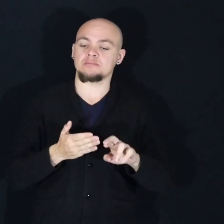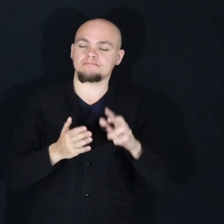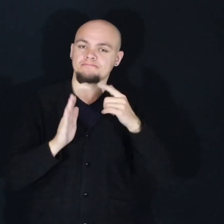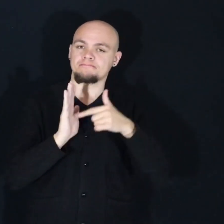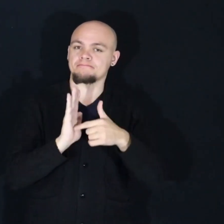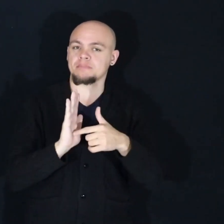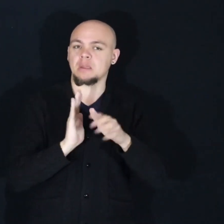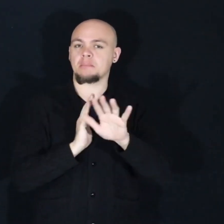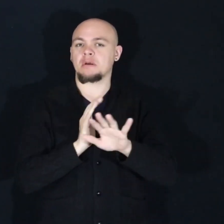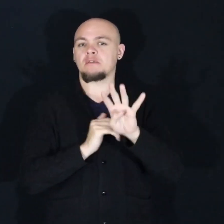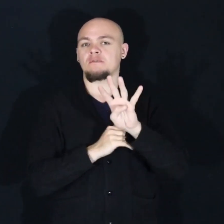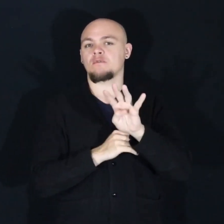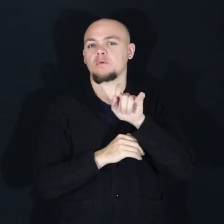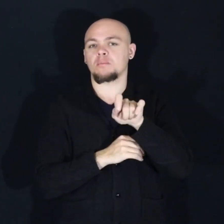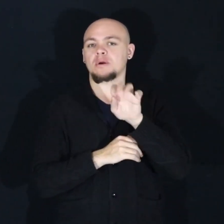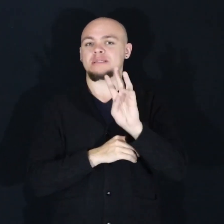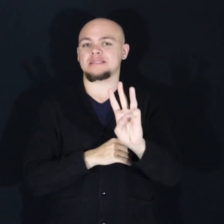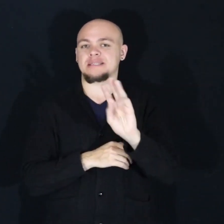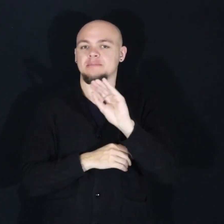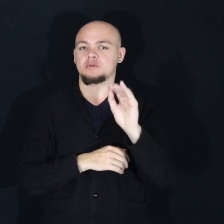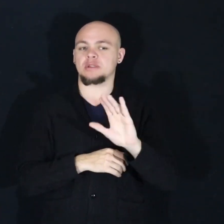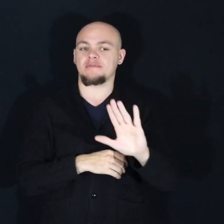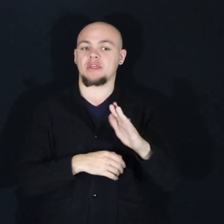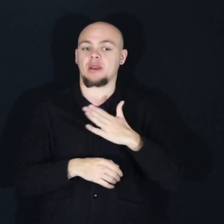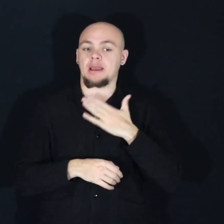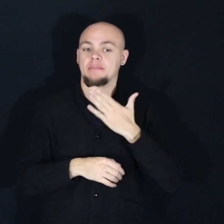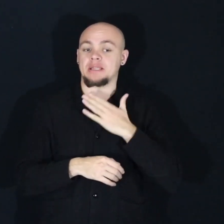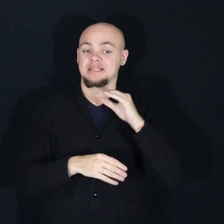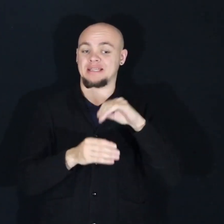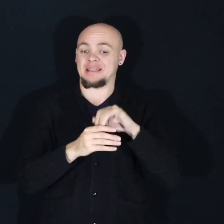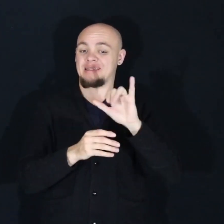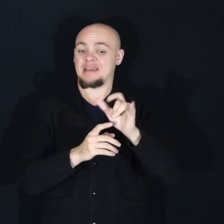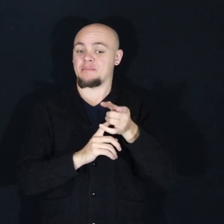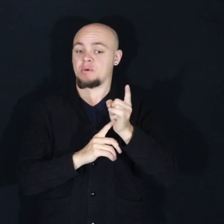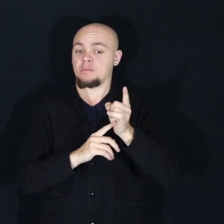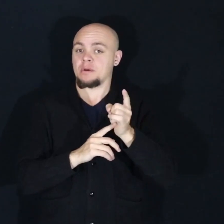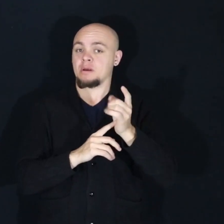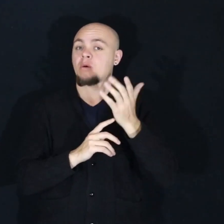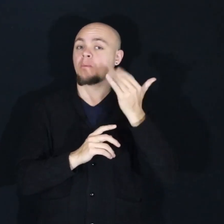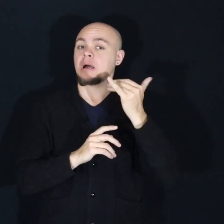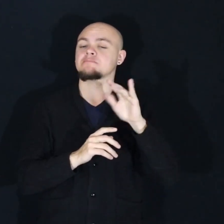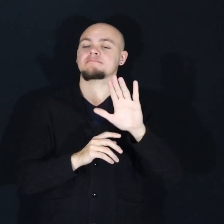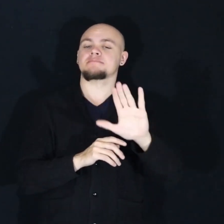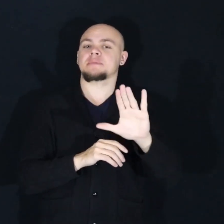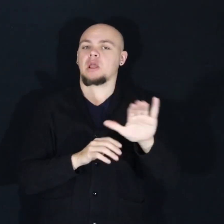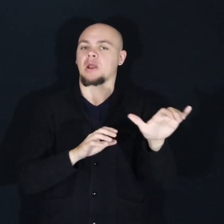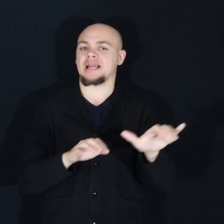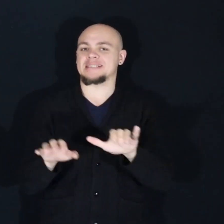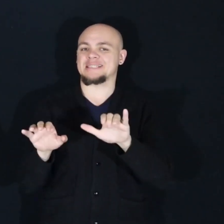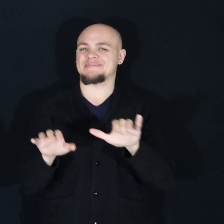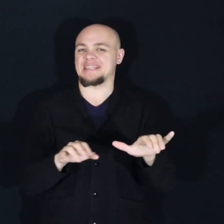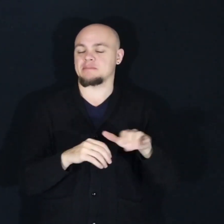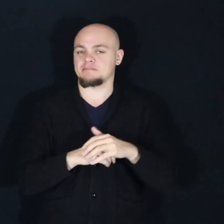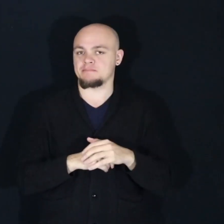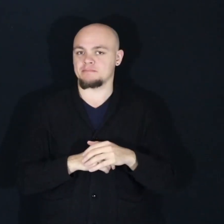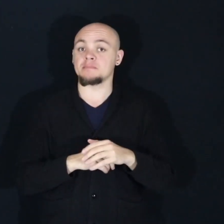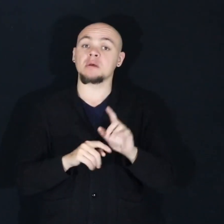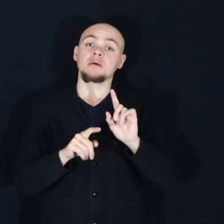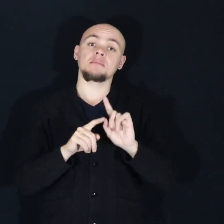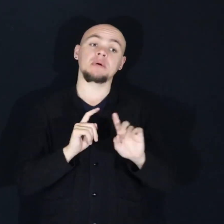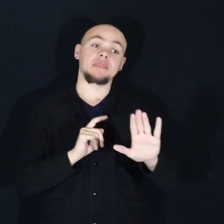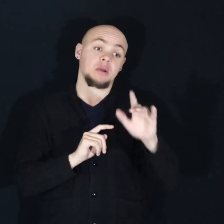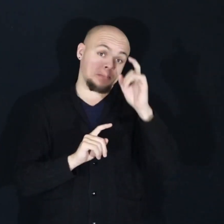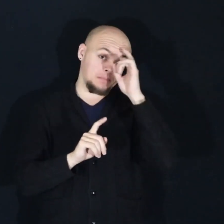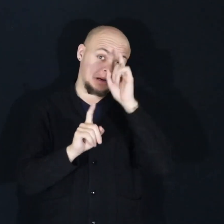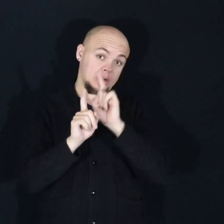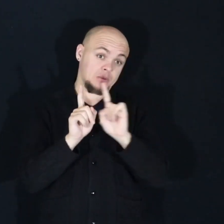4.6% of a person's happiness in a given moment was caused by the specific activity they were doing, whereas a person's mind